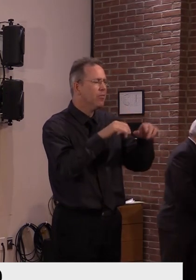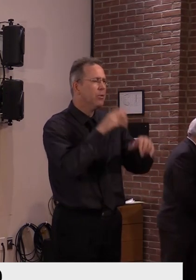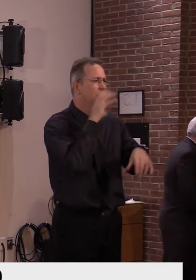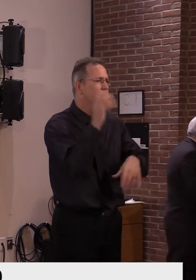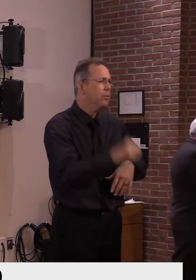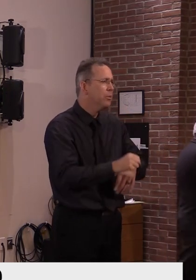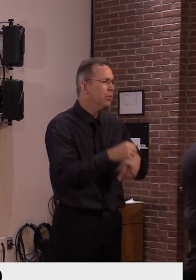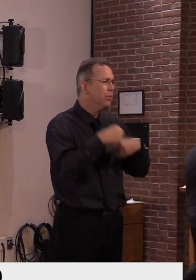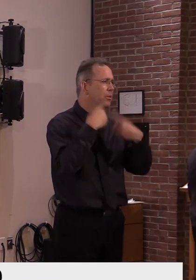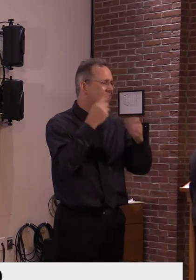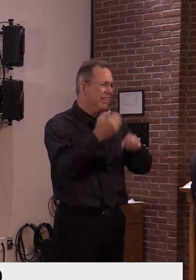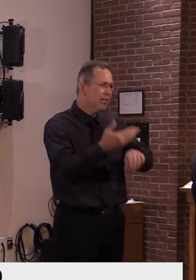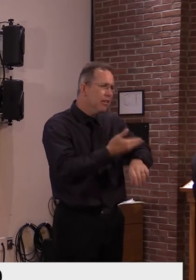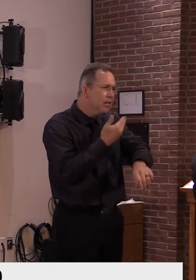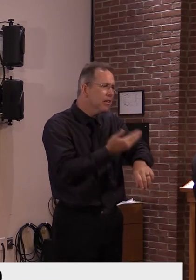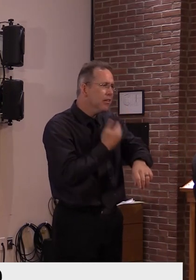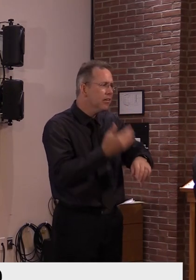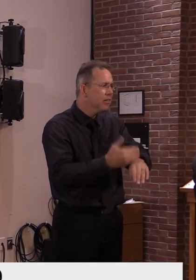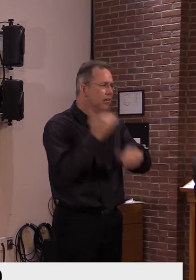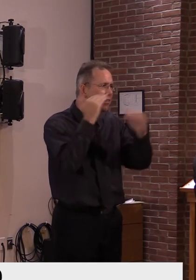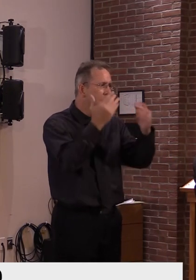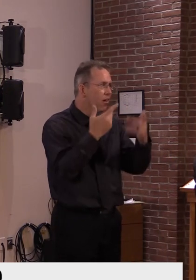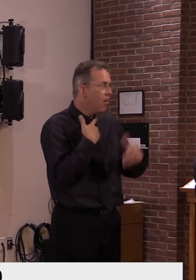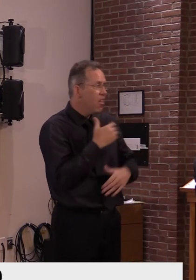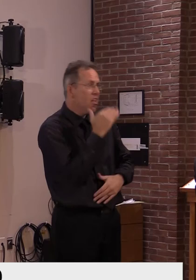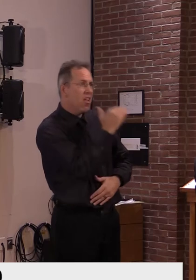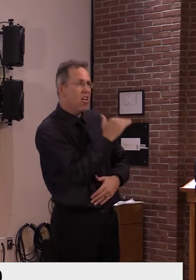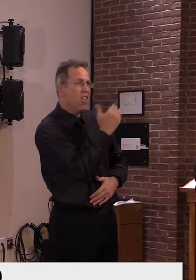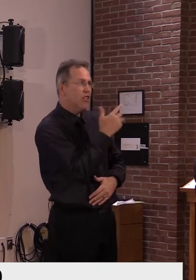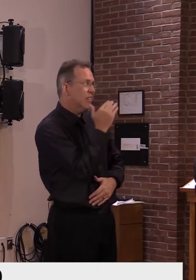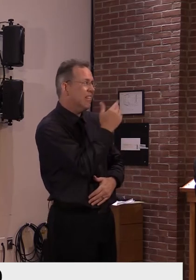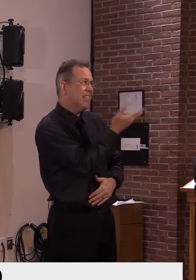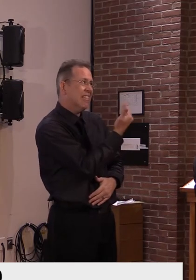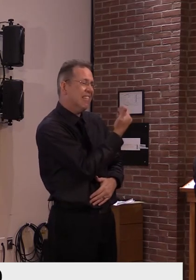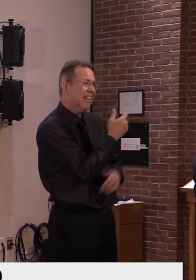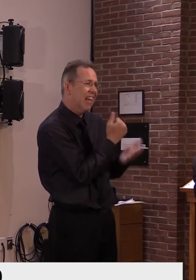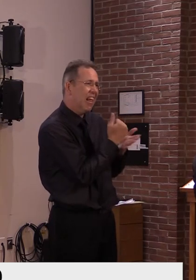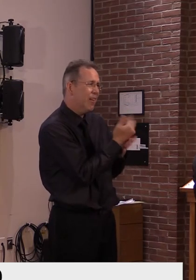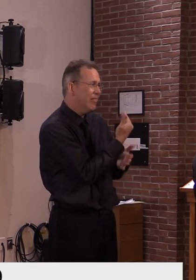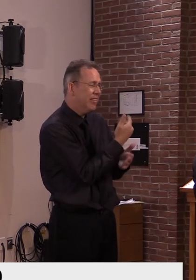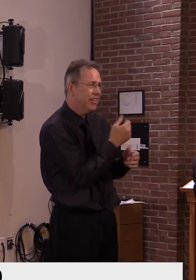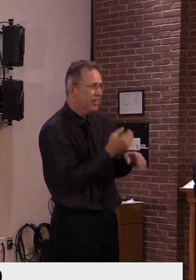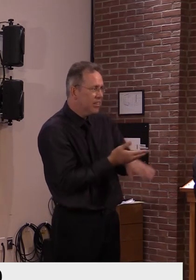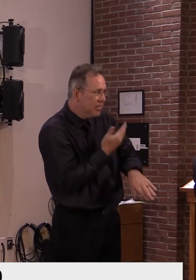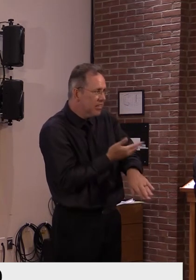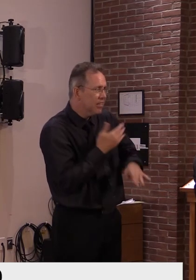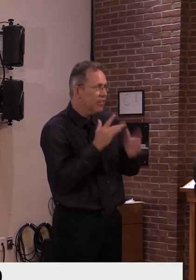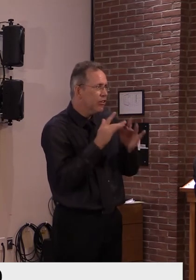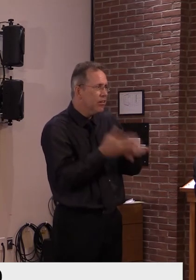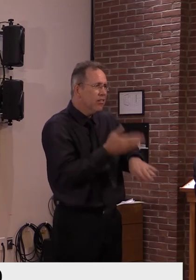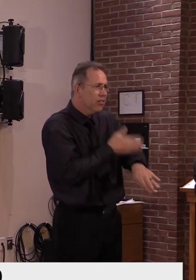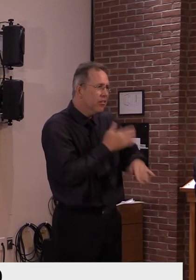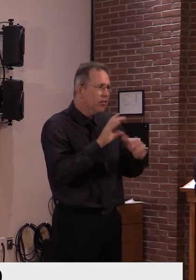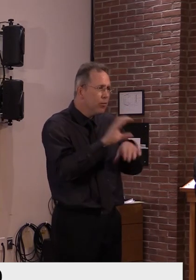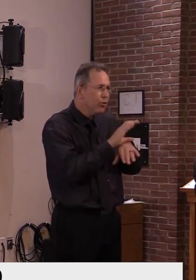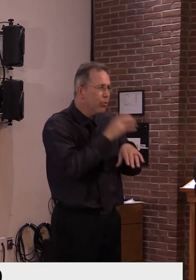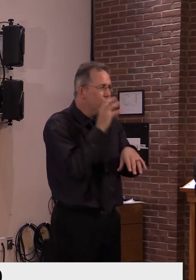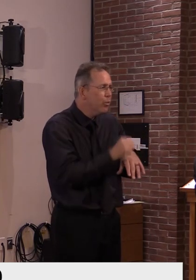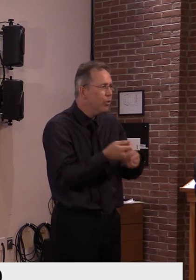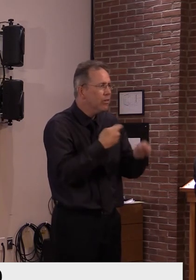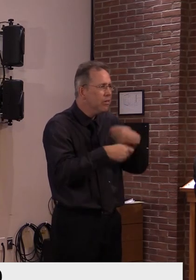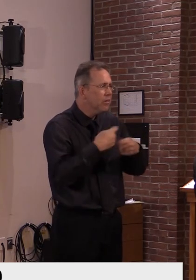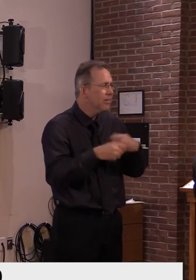uh, to, to replace, uh, but, um, but that hasn't been met, uh, and, and people haven't been interested in, uh,